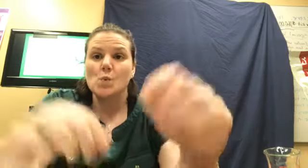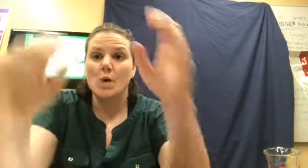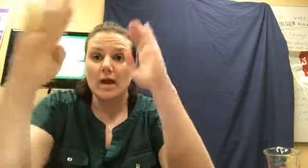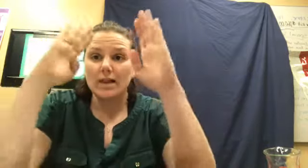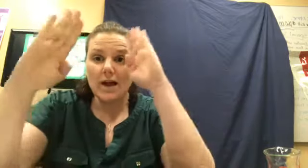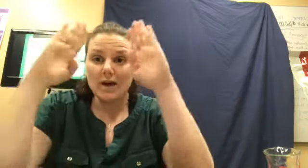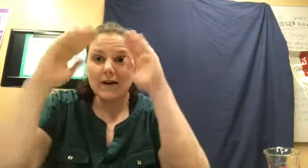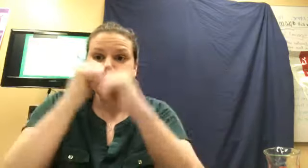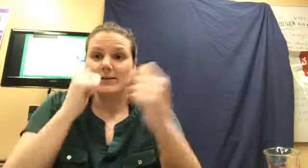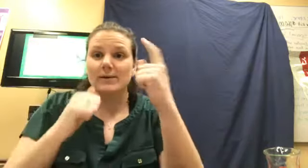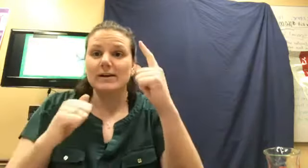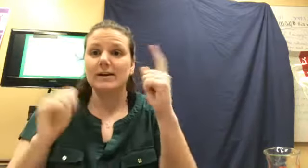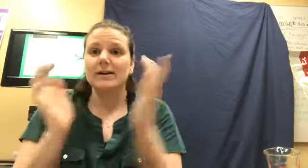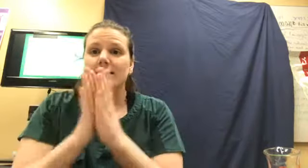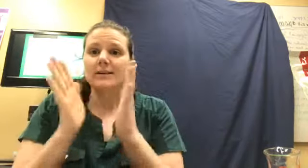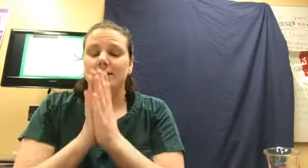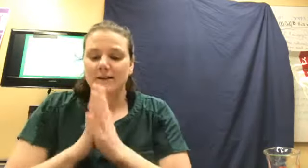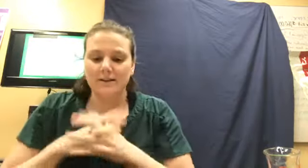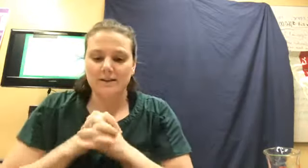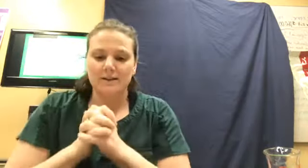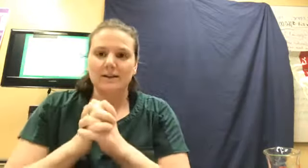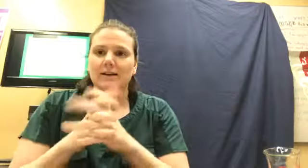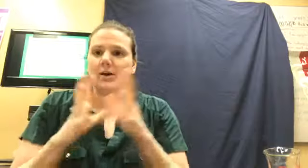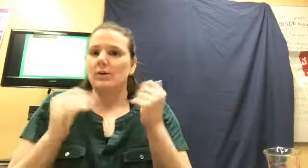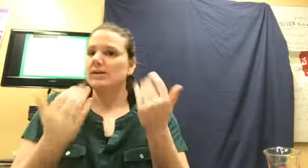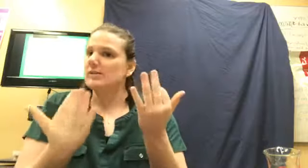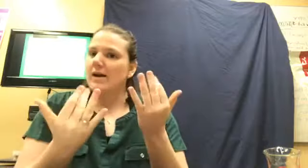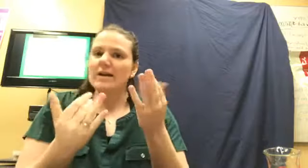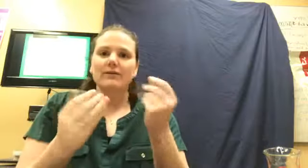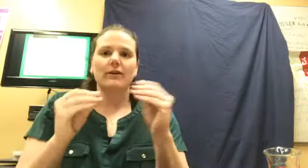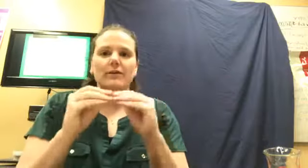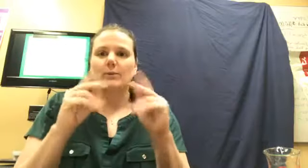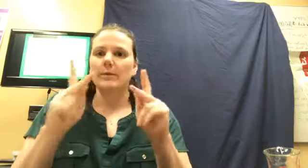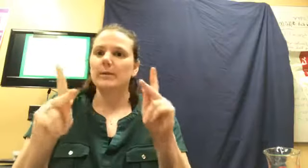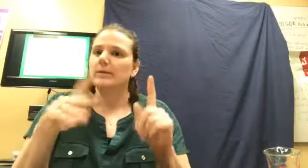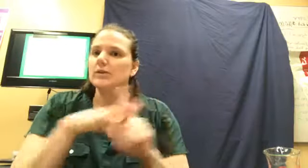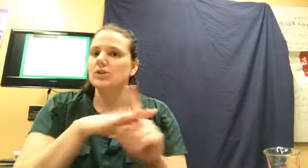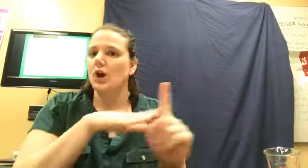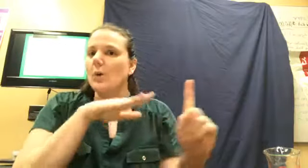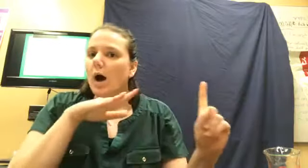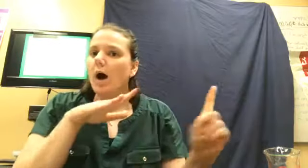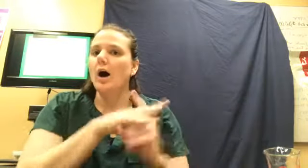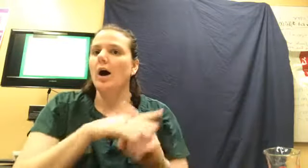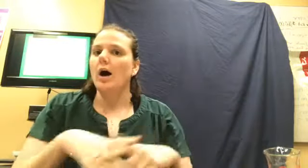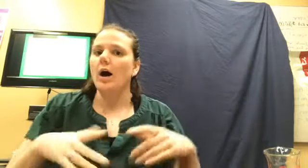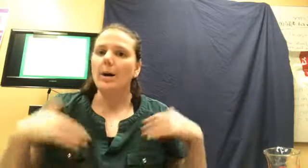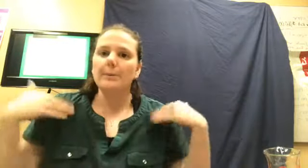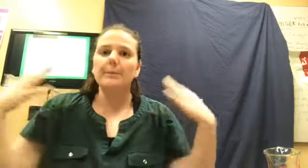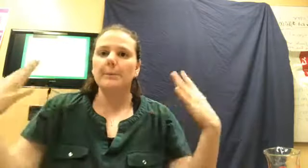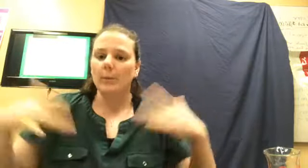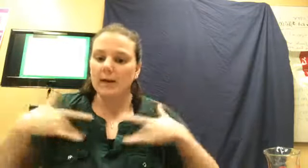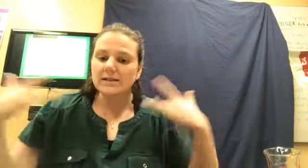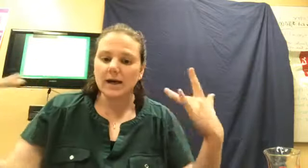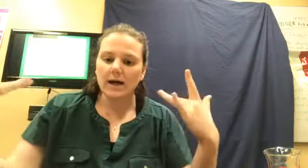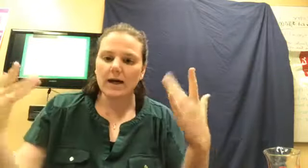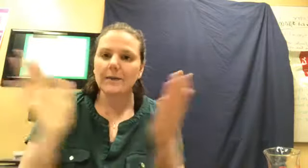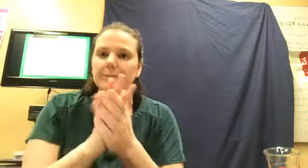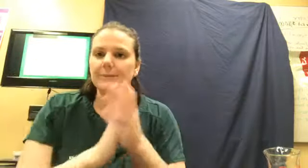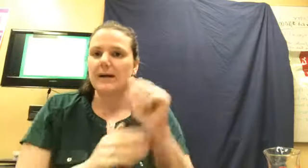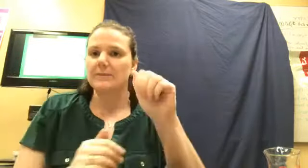Hello everyone! We're just waiting for a few more people to show up. What's up? My name is